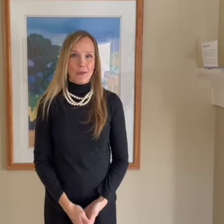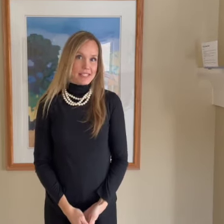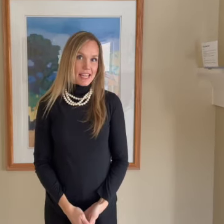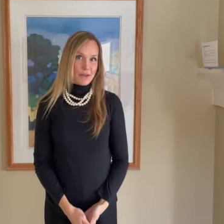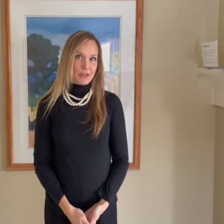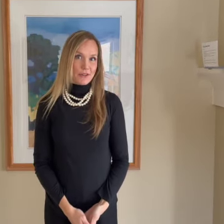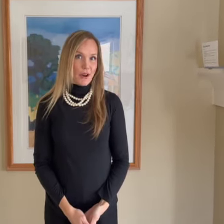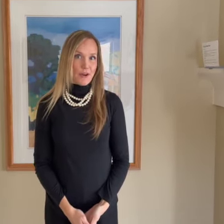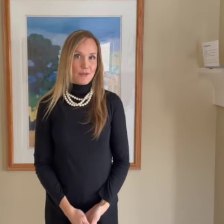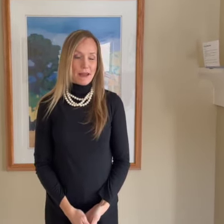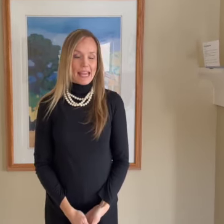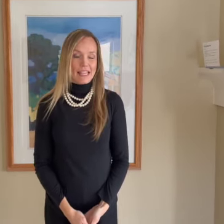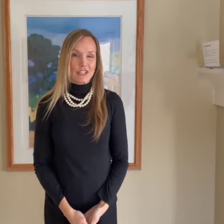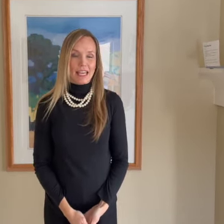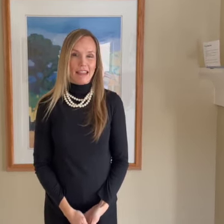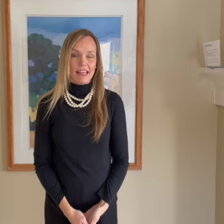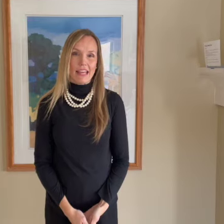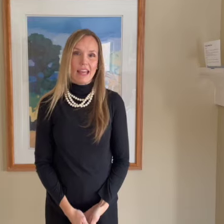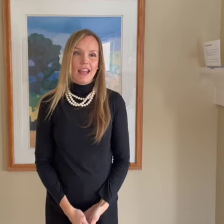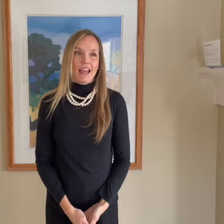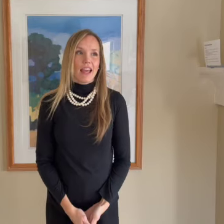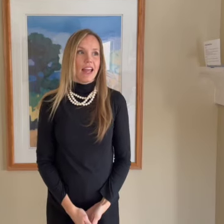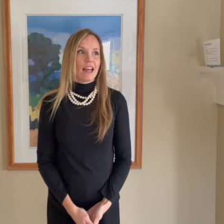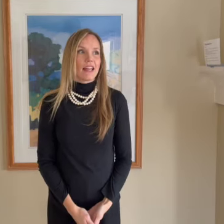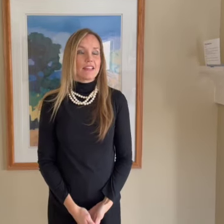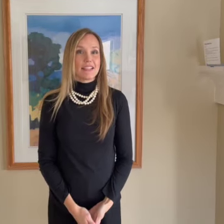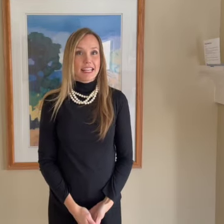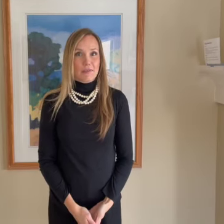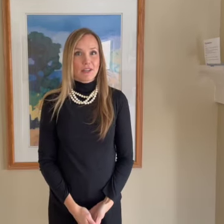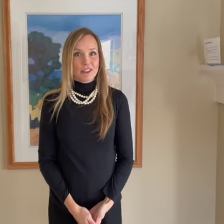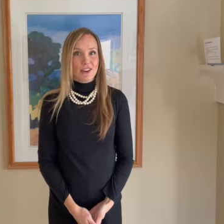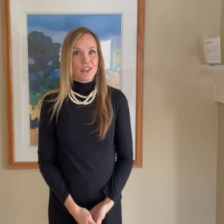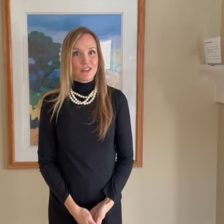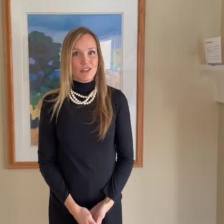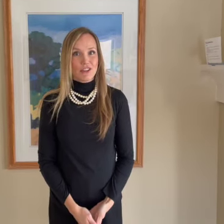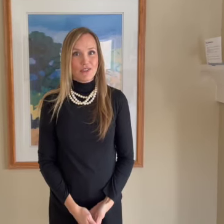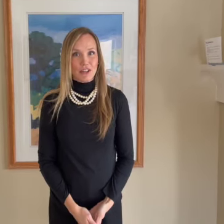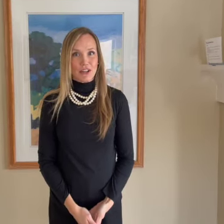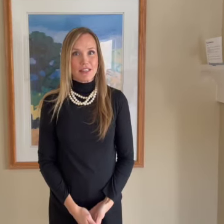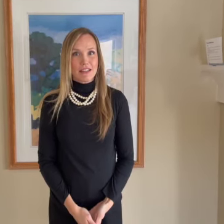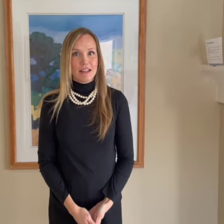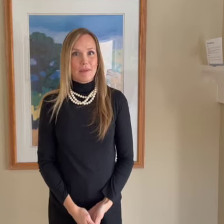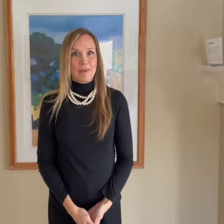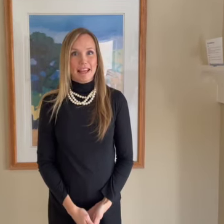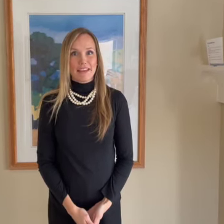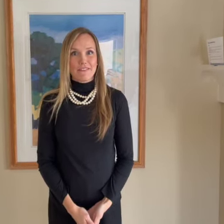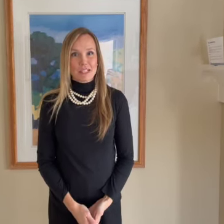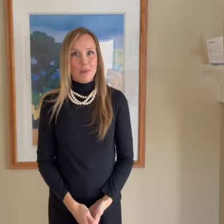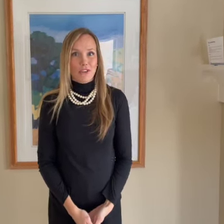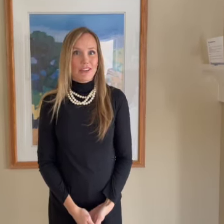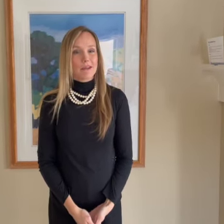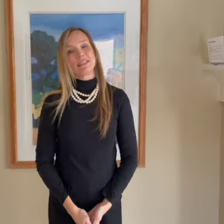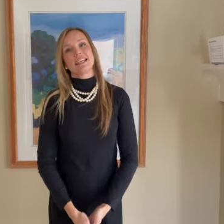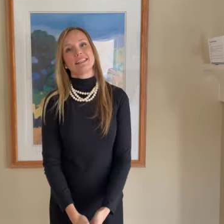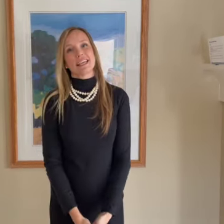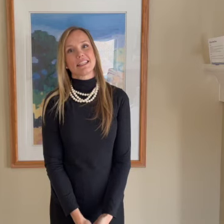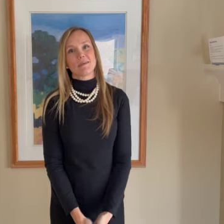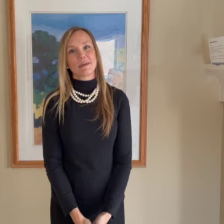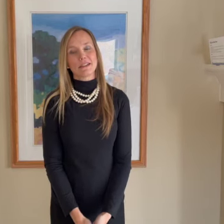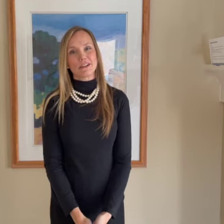Sacred Grove by Angie Killian. And today we're going to learn the first verse, but it fits perfectly with today's lesson where we learned